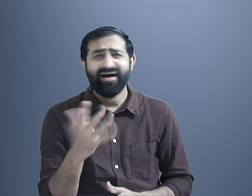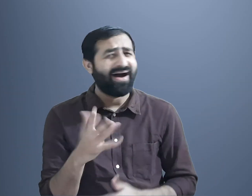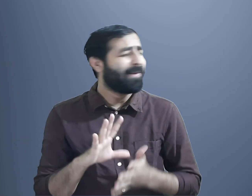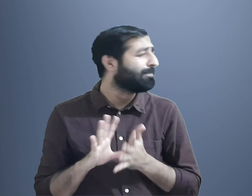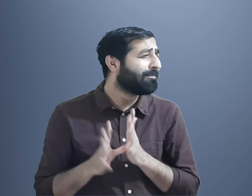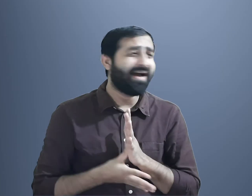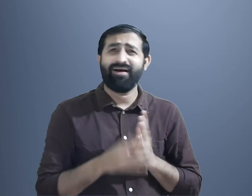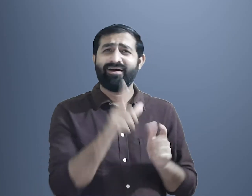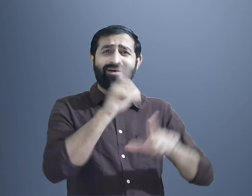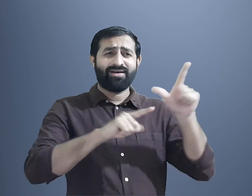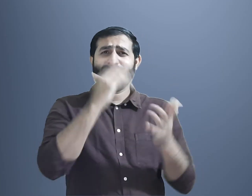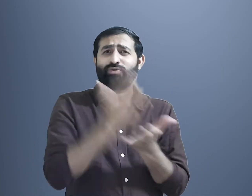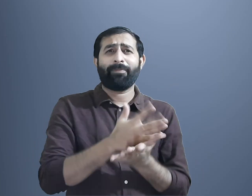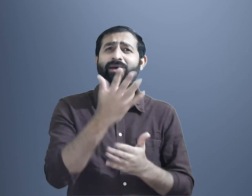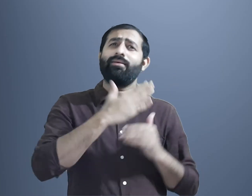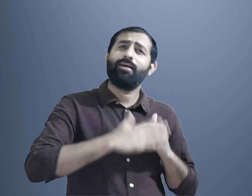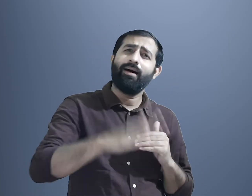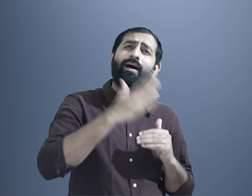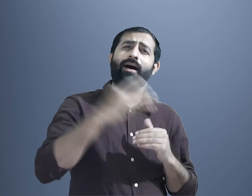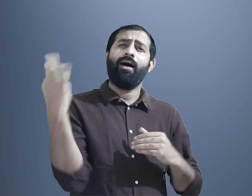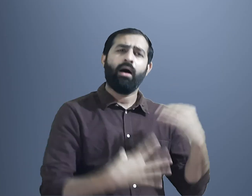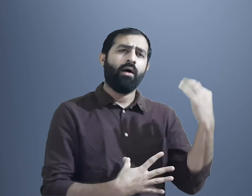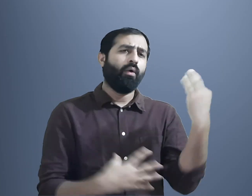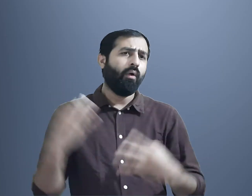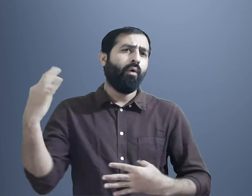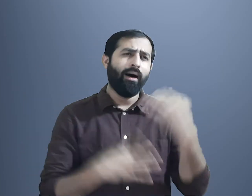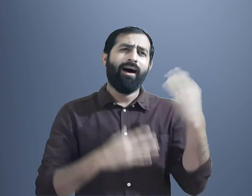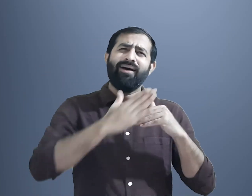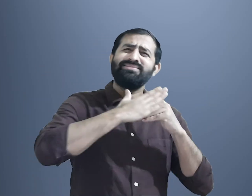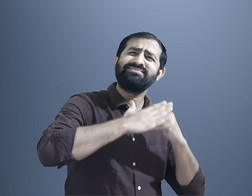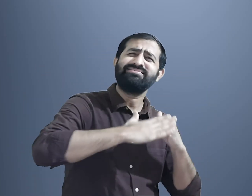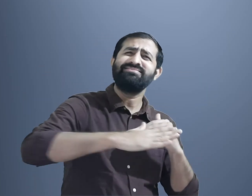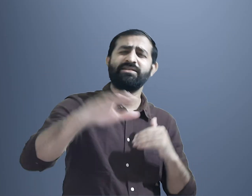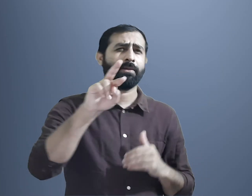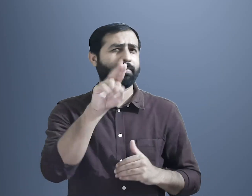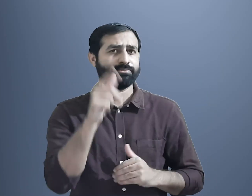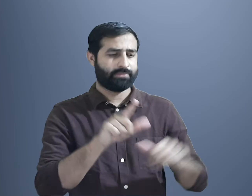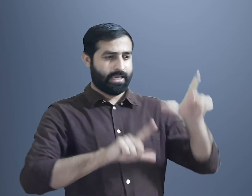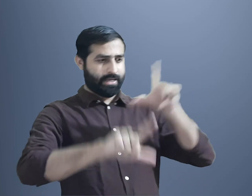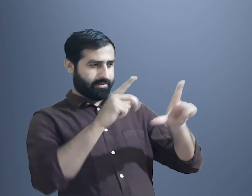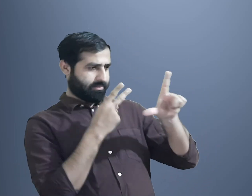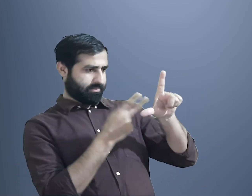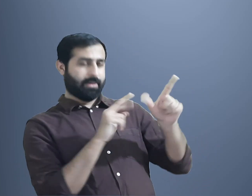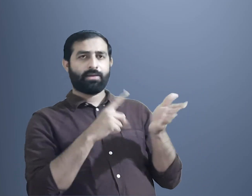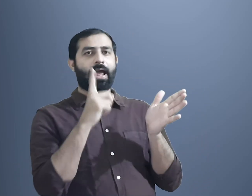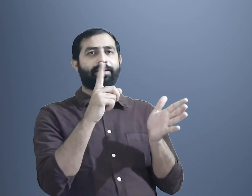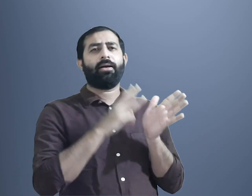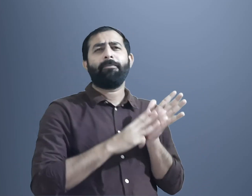Languages are alive and growing. There can be unlimited words and sentences in a language. And